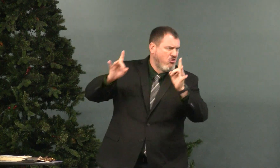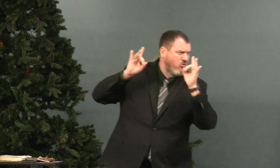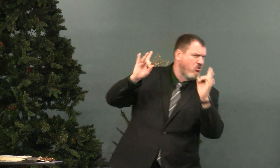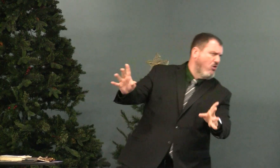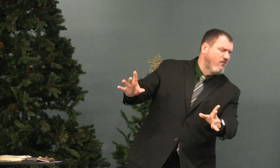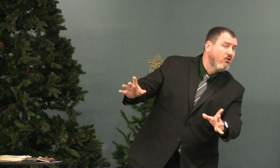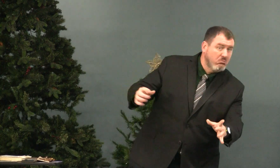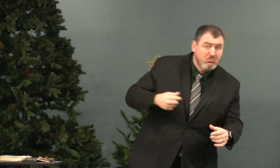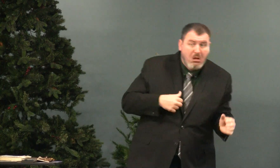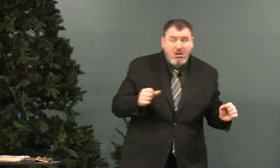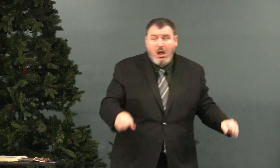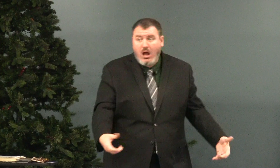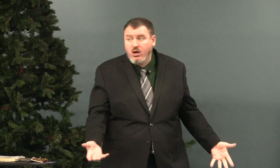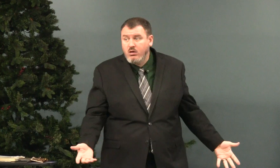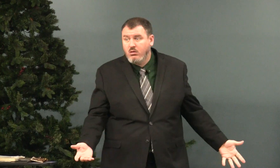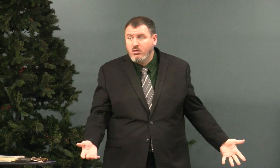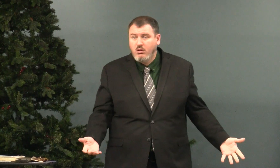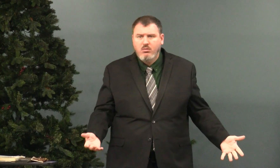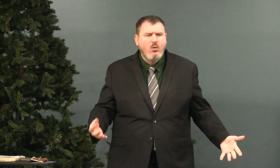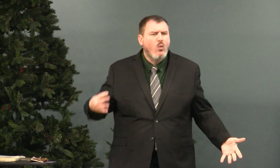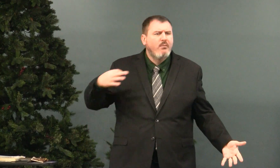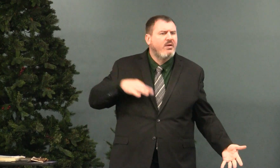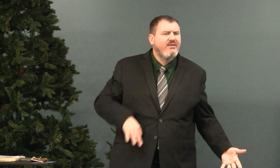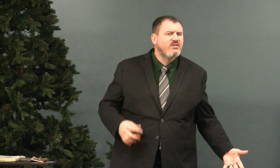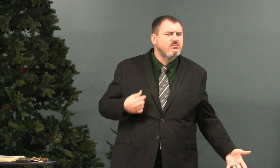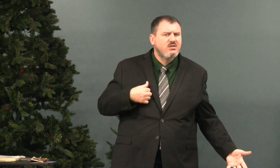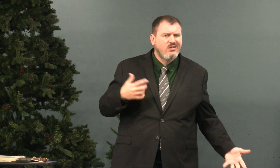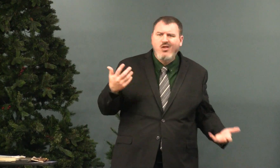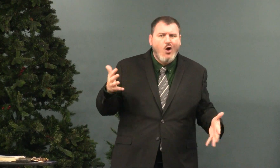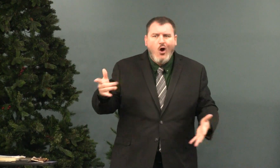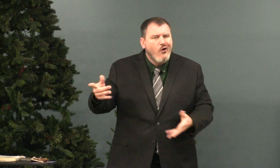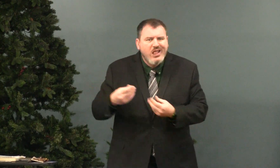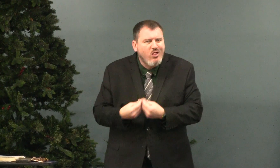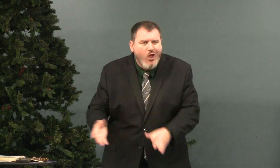and you hate to see it, but what does it benefit me?